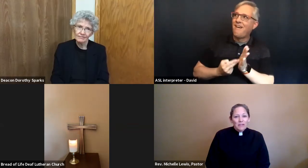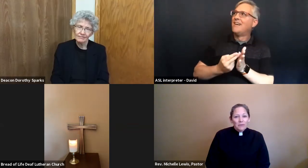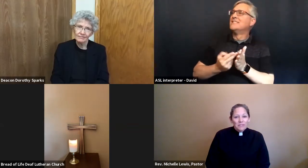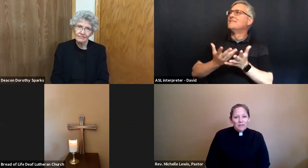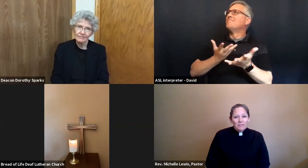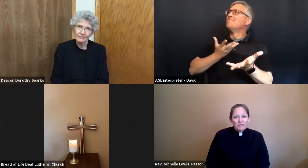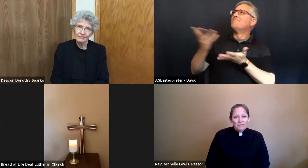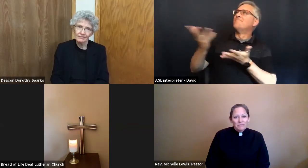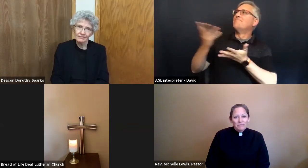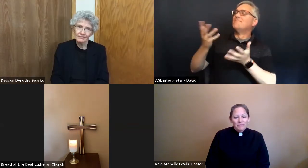ourselves.